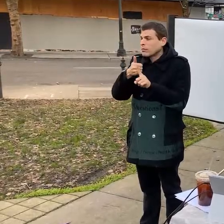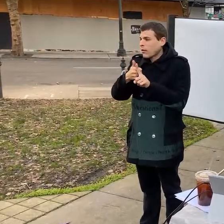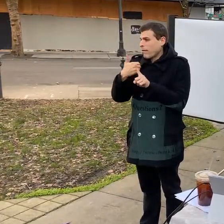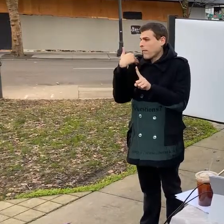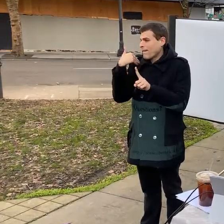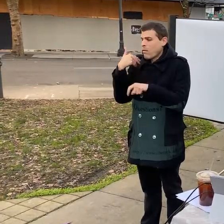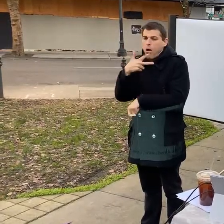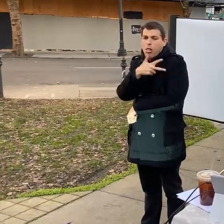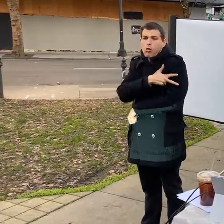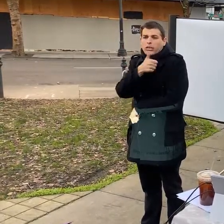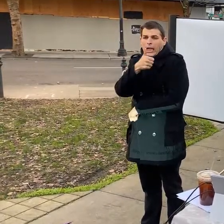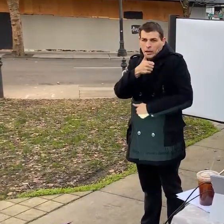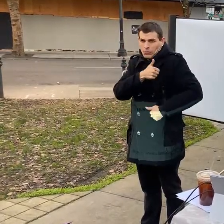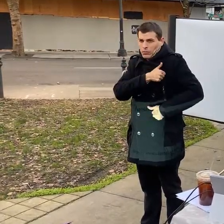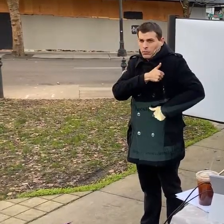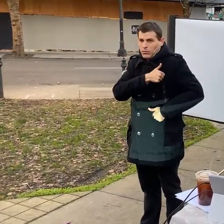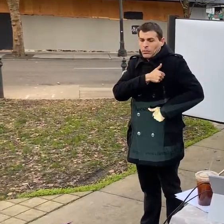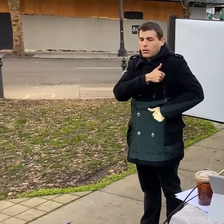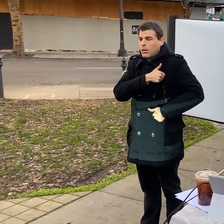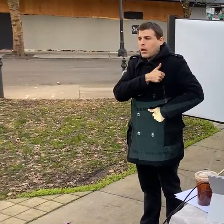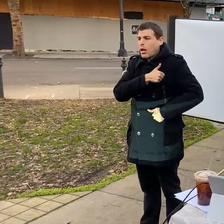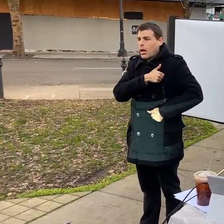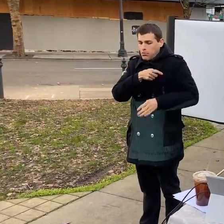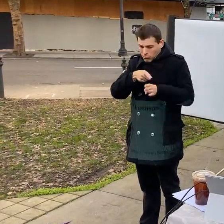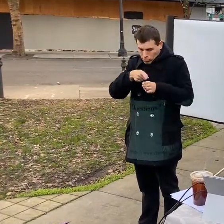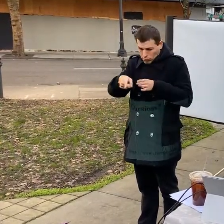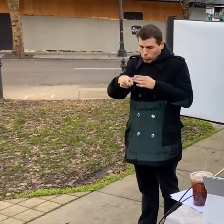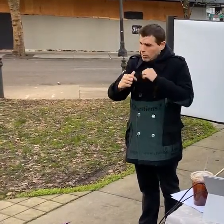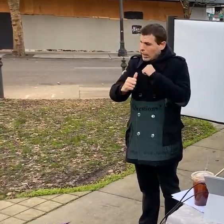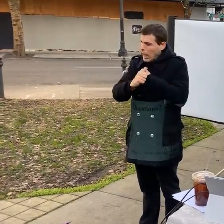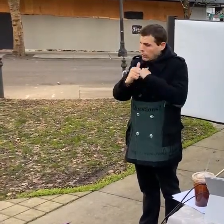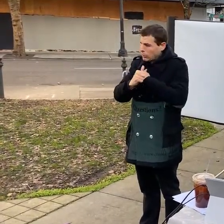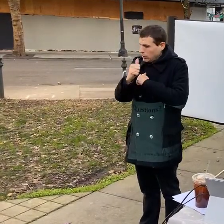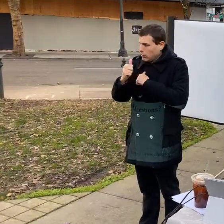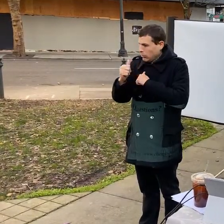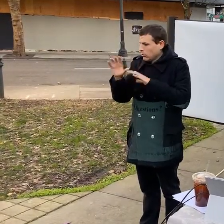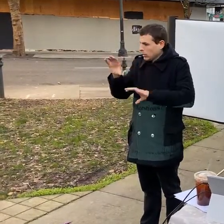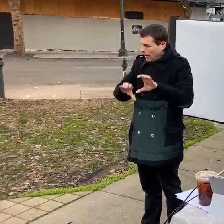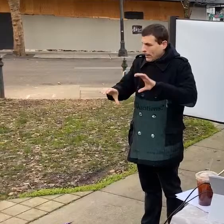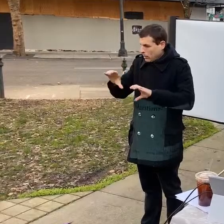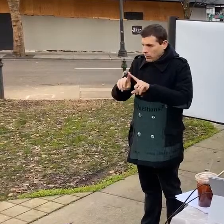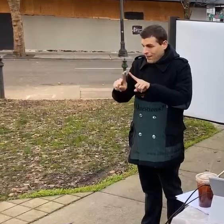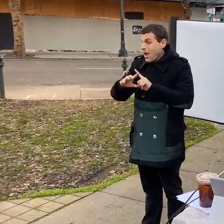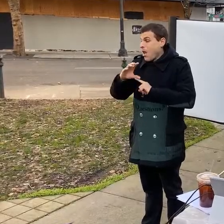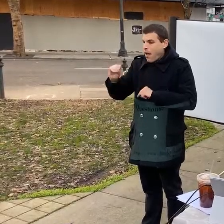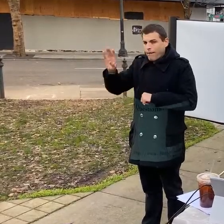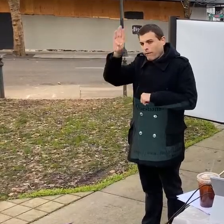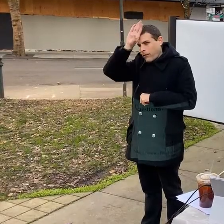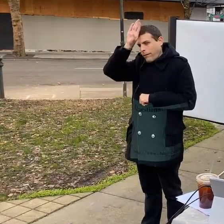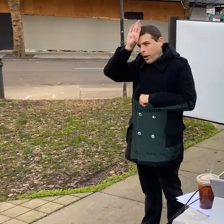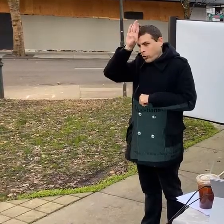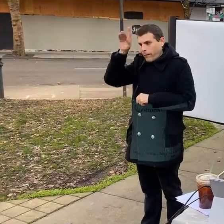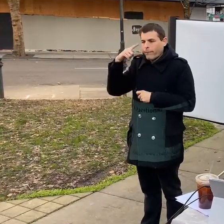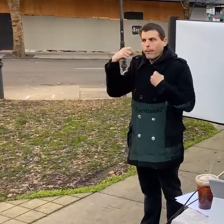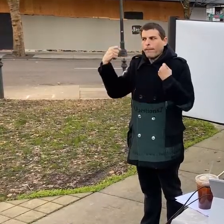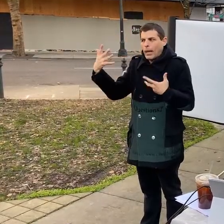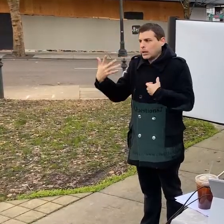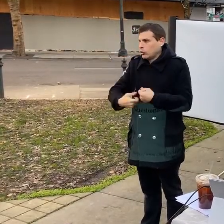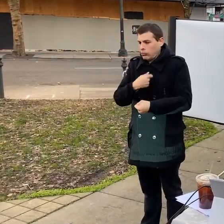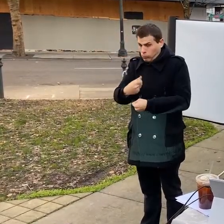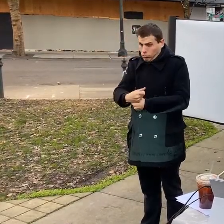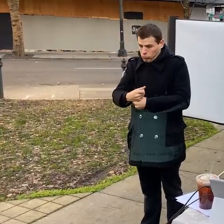uh northern illinois he's a firefighter for two and a half decades um and a hazmat firefighter for a lot of that